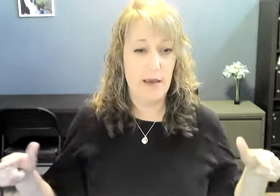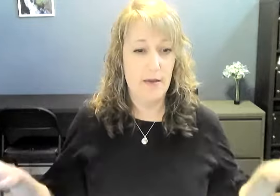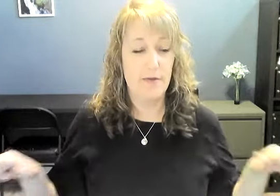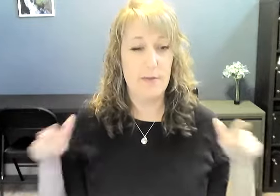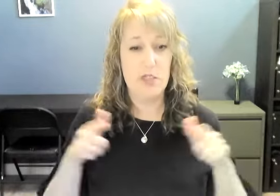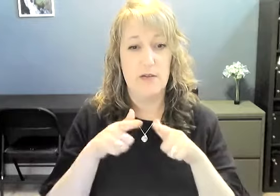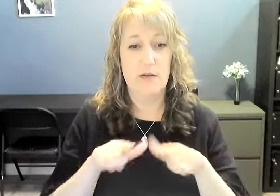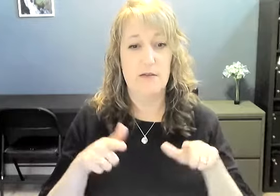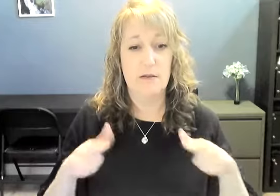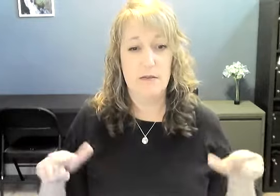from each other.